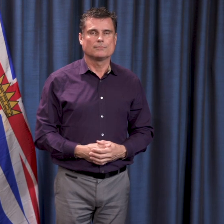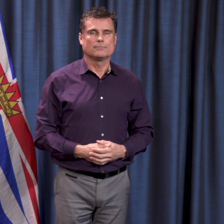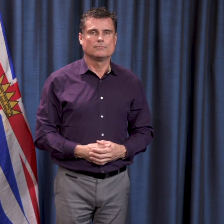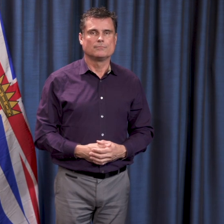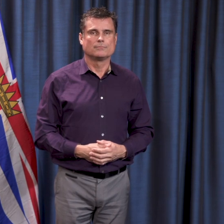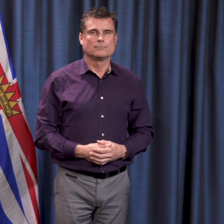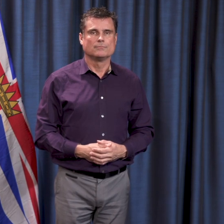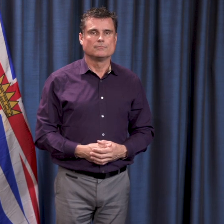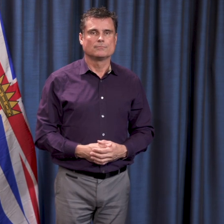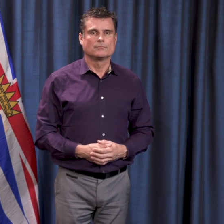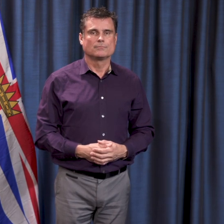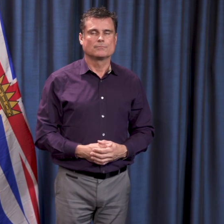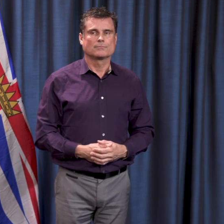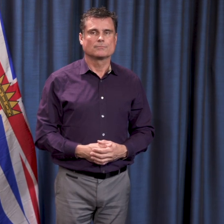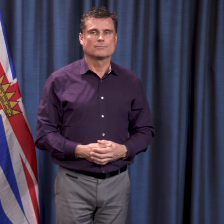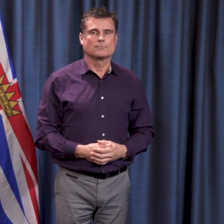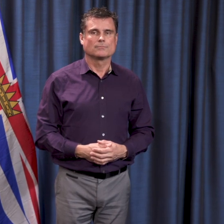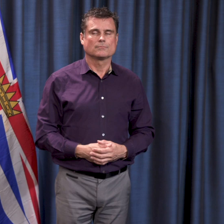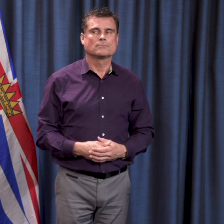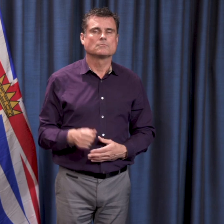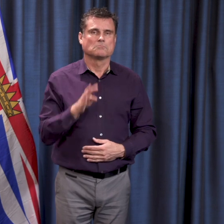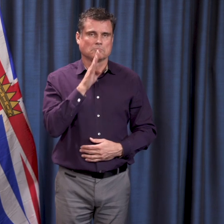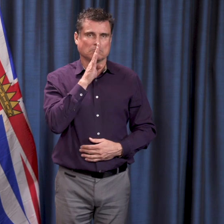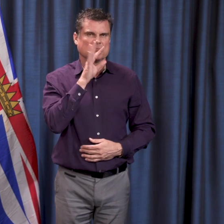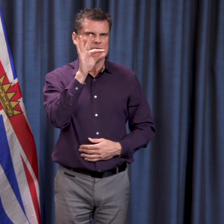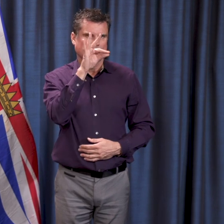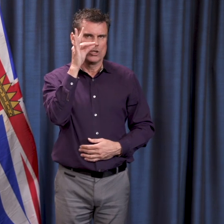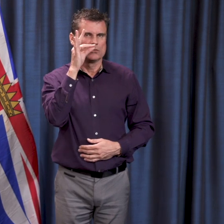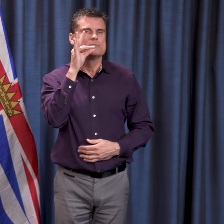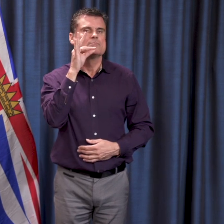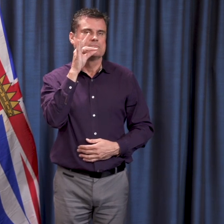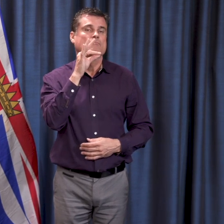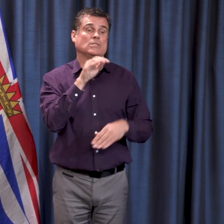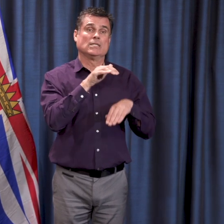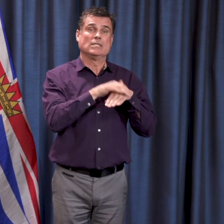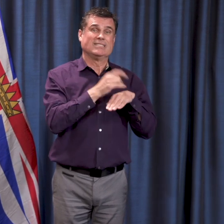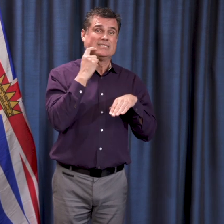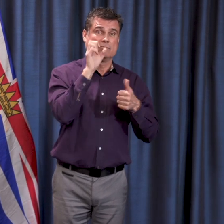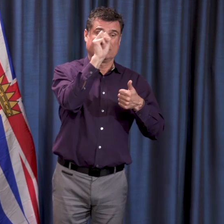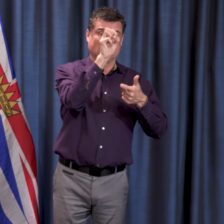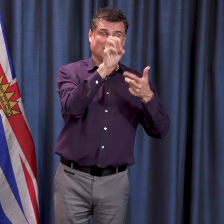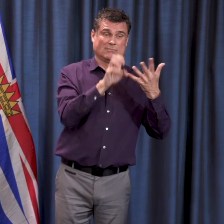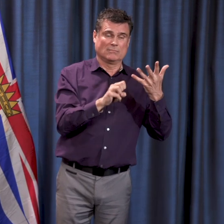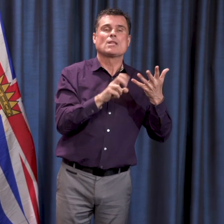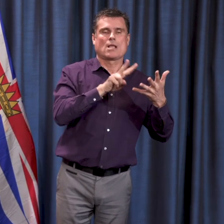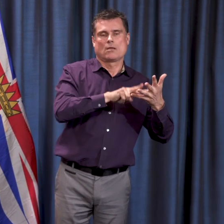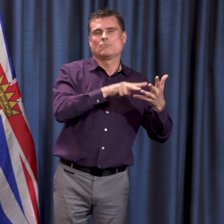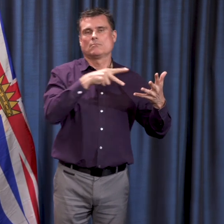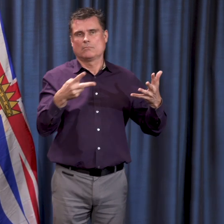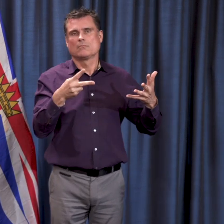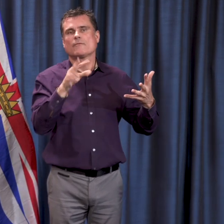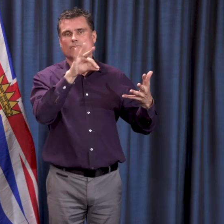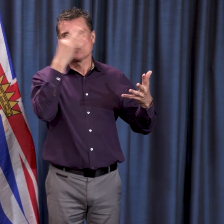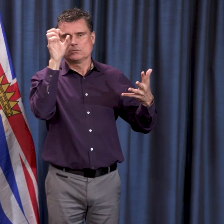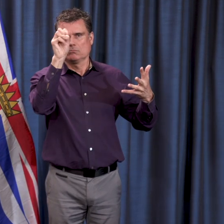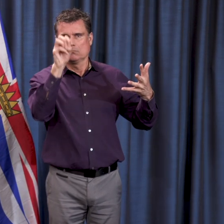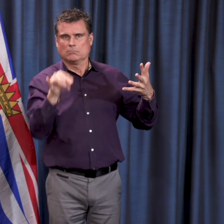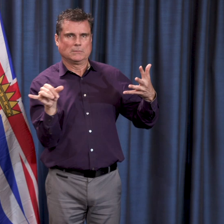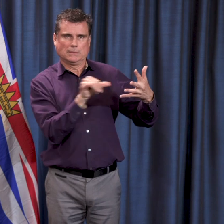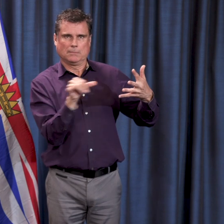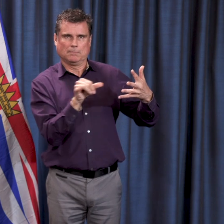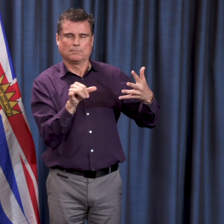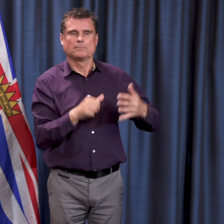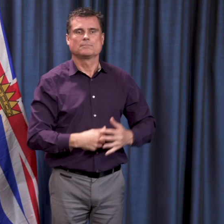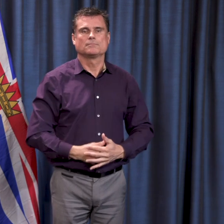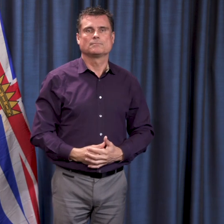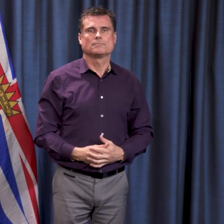have 67 new cas, for a total of 535 may in the Confesty Over the last